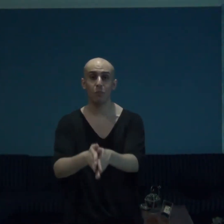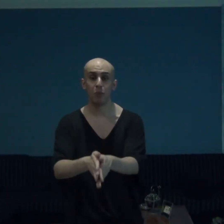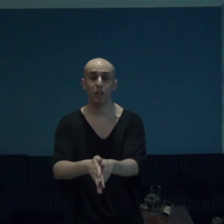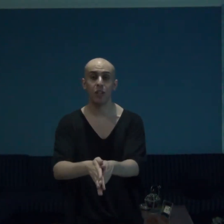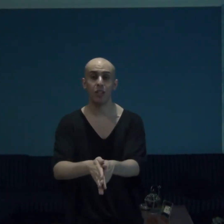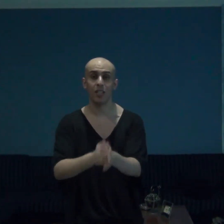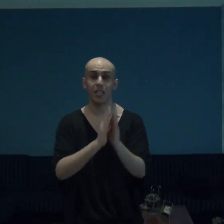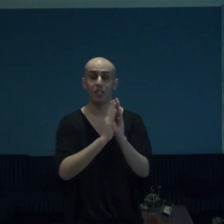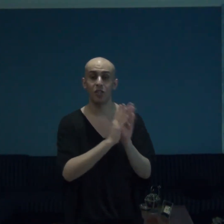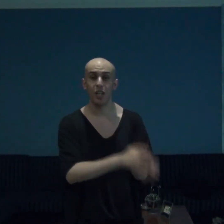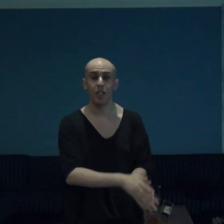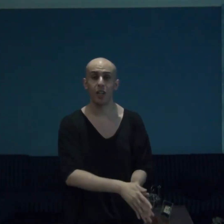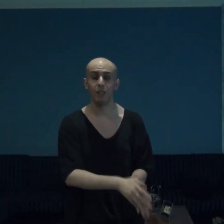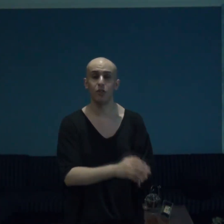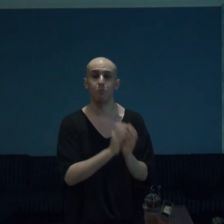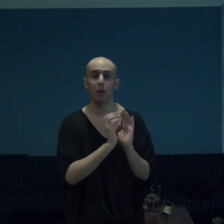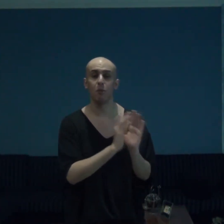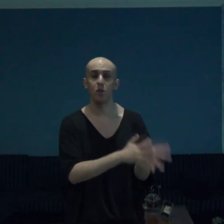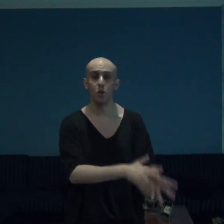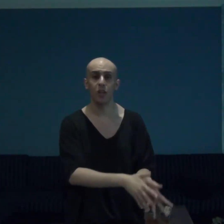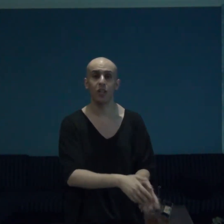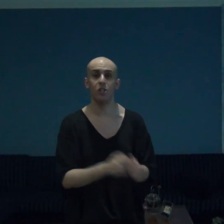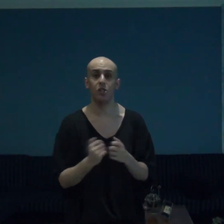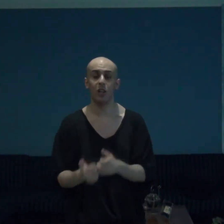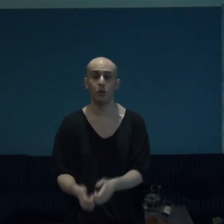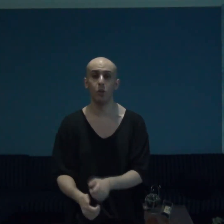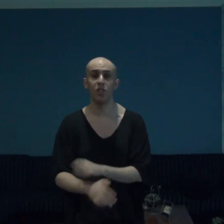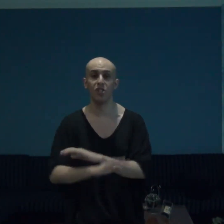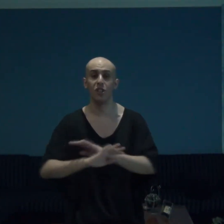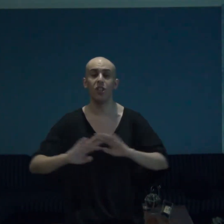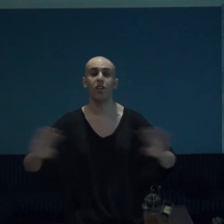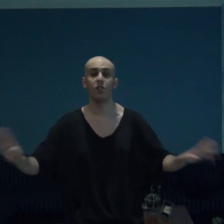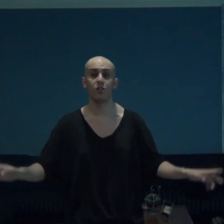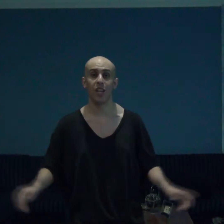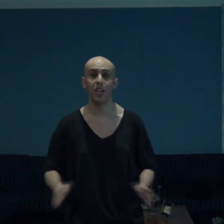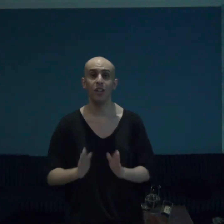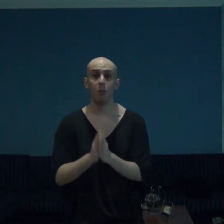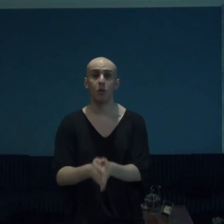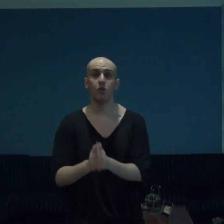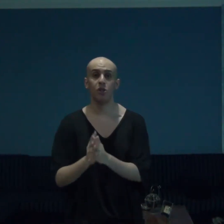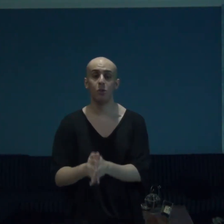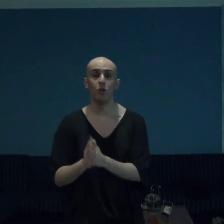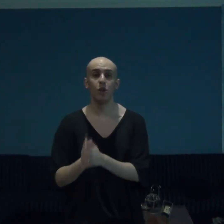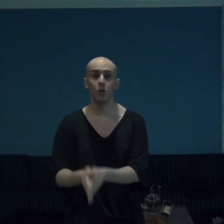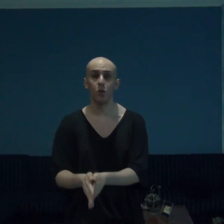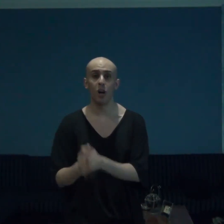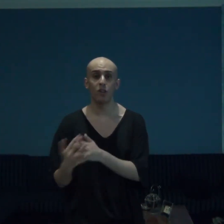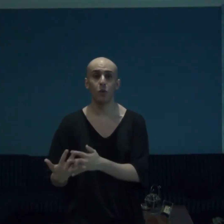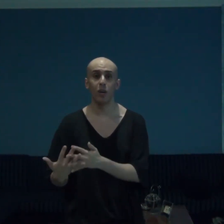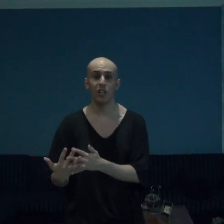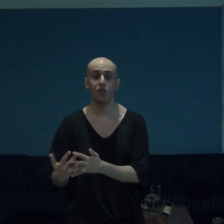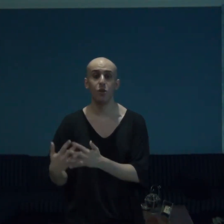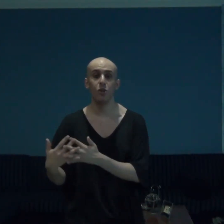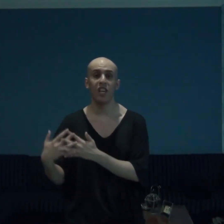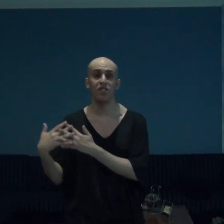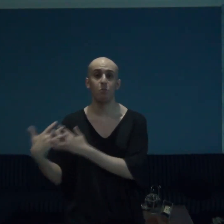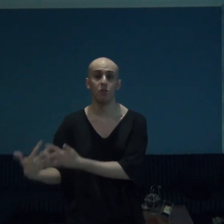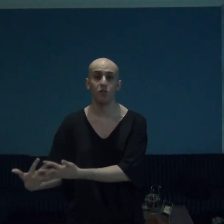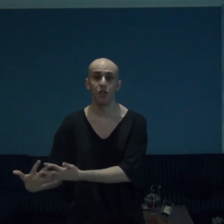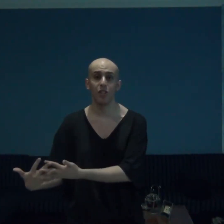manga guys and gals by Miura Kentaro is none other than Beru Saruku otherwise known as berserk